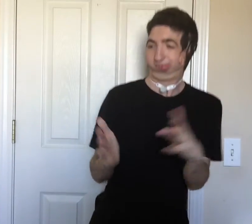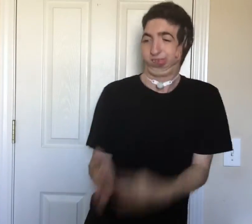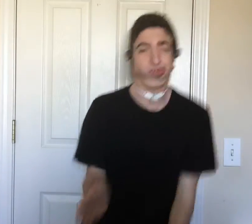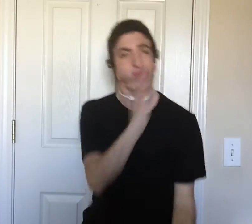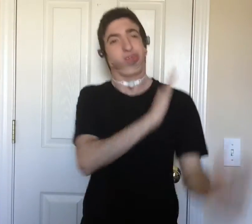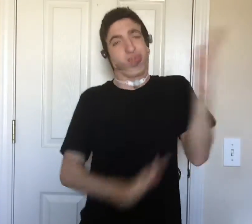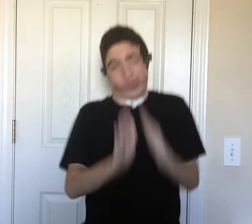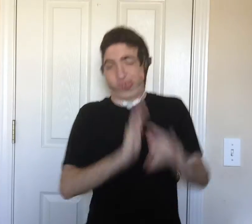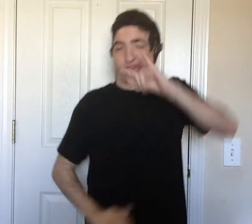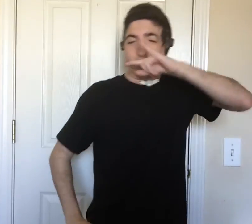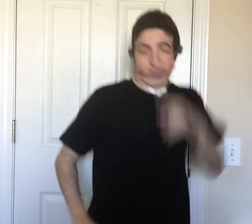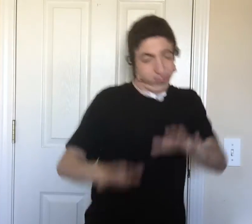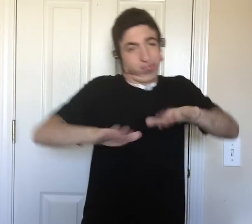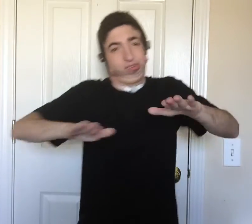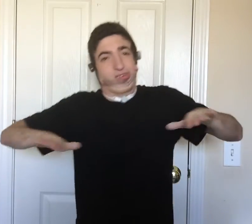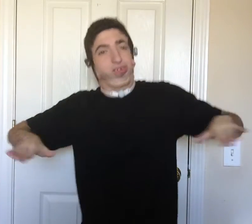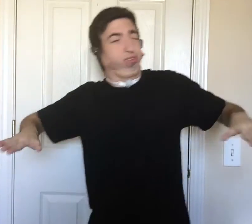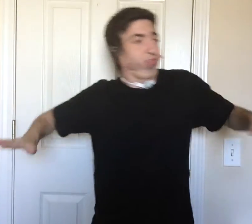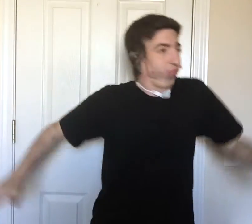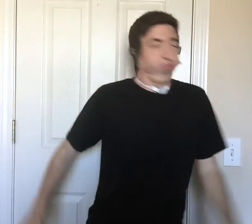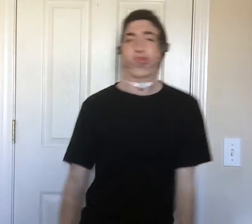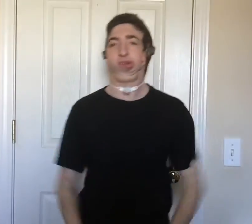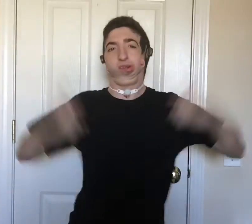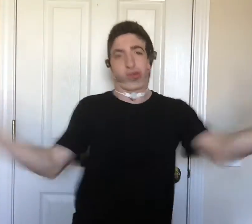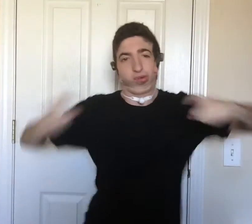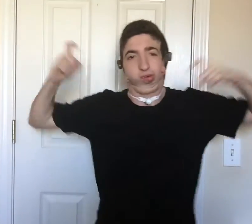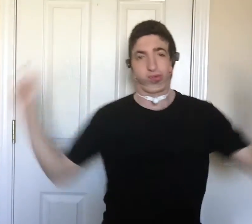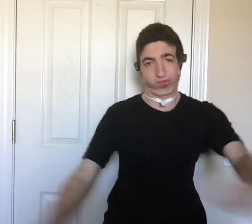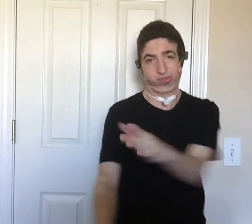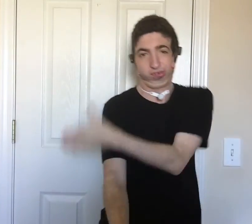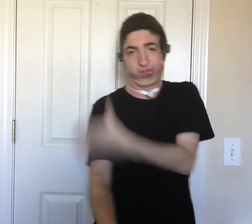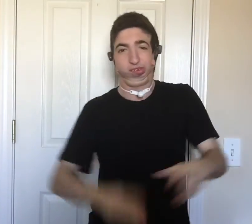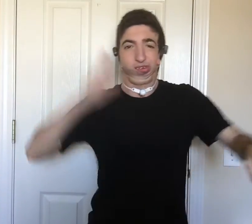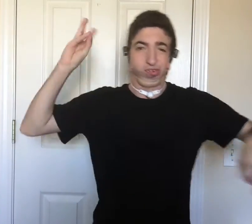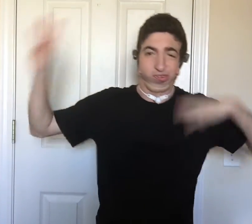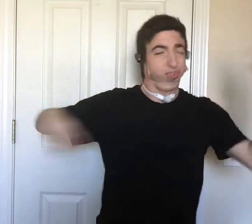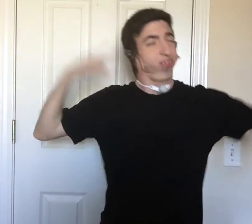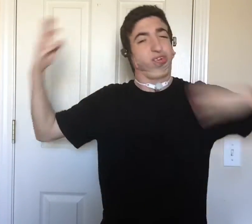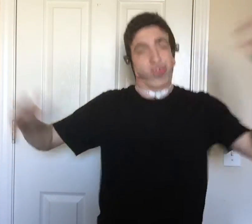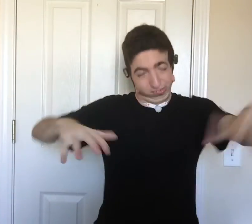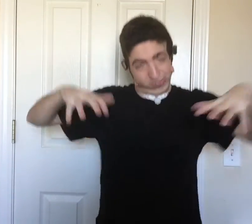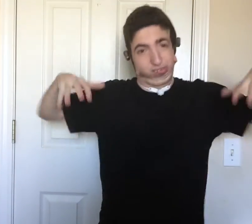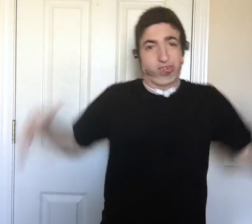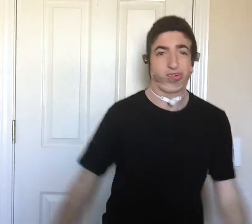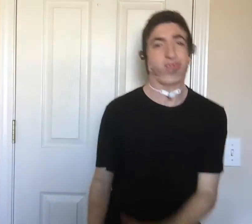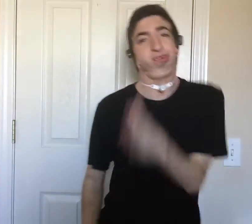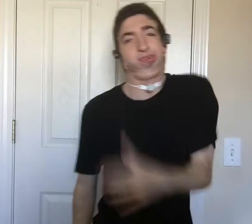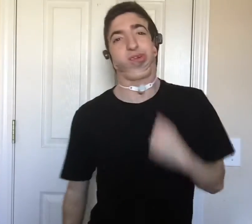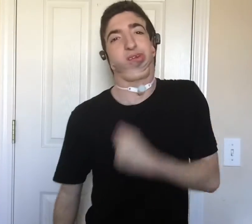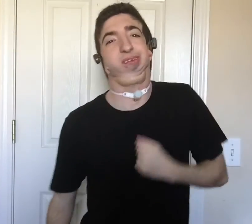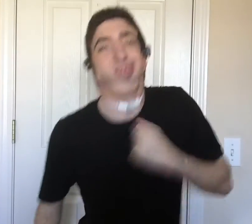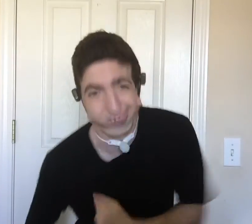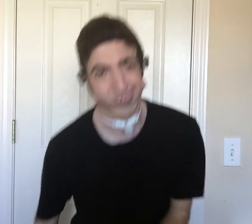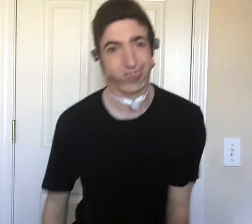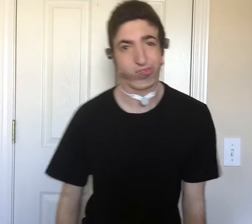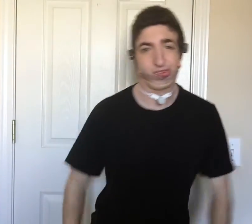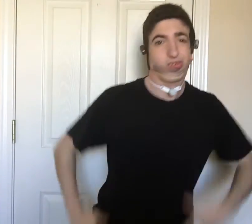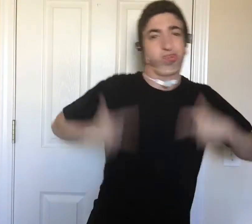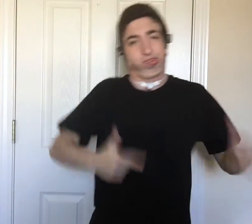was a kid with the other little kids. Now I'm ripping up shows. And the fans go around with us. Tell mommy I'm sorry. This life is